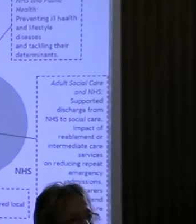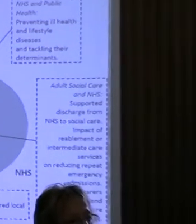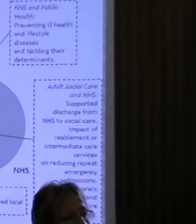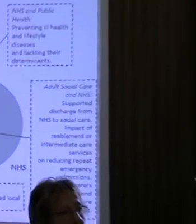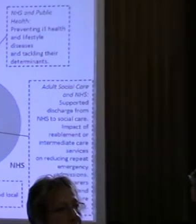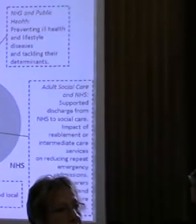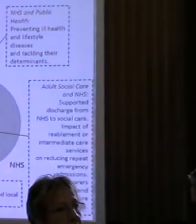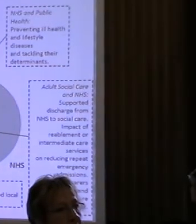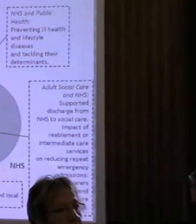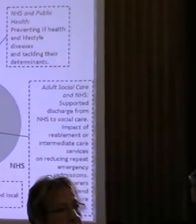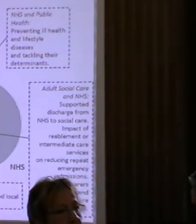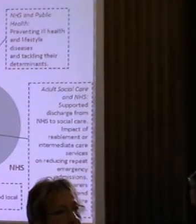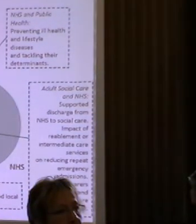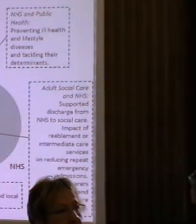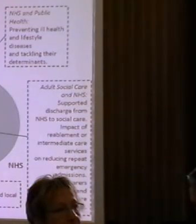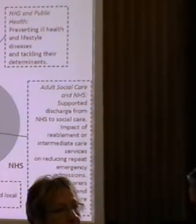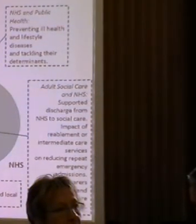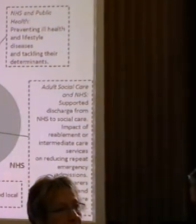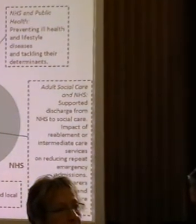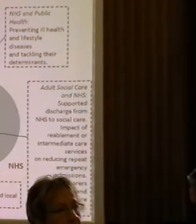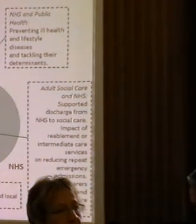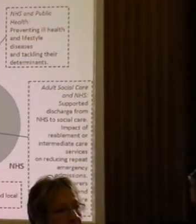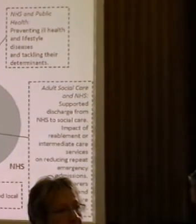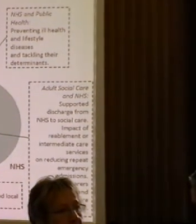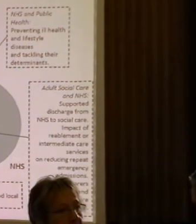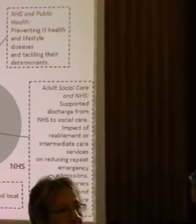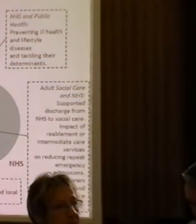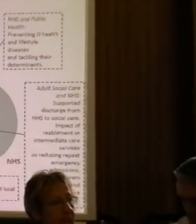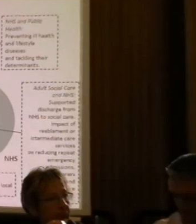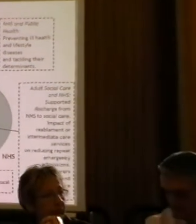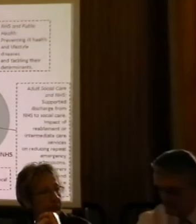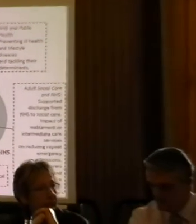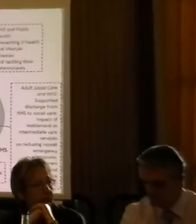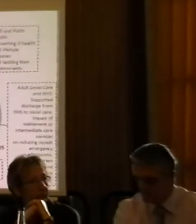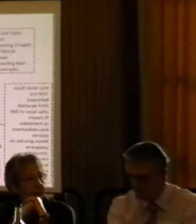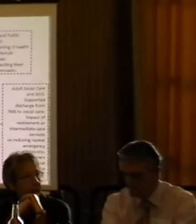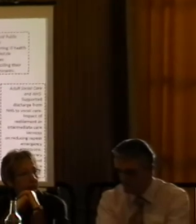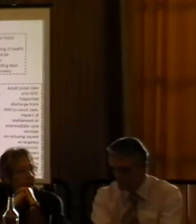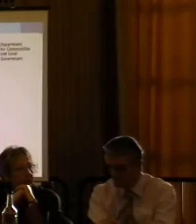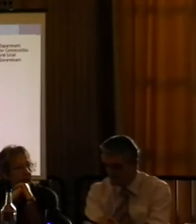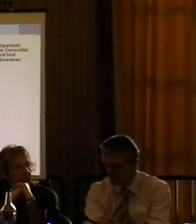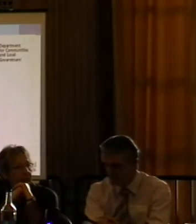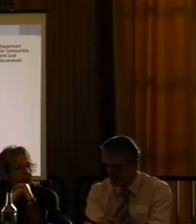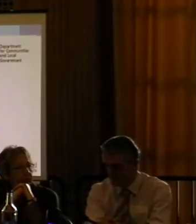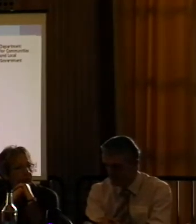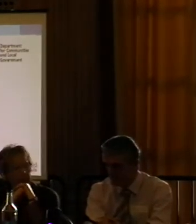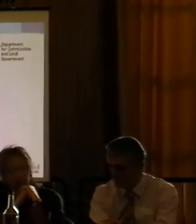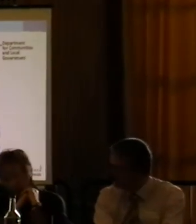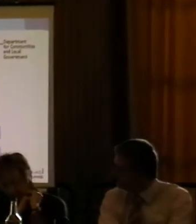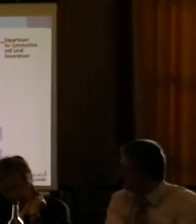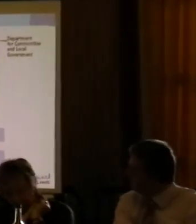us, all across our sectors, you will find an organisation already worked to address the five domains. First overhead. Well, those